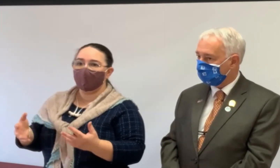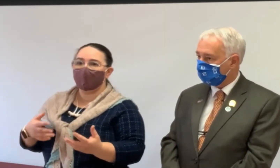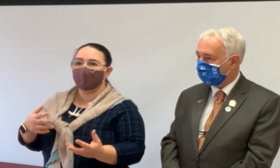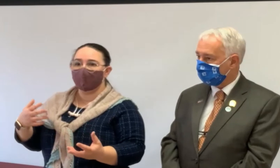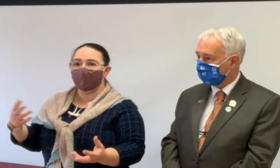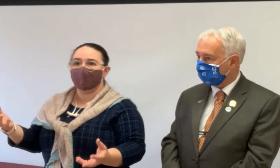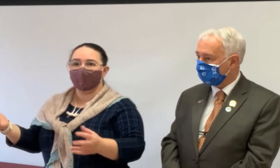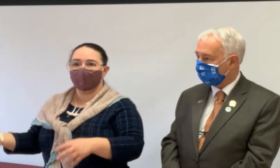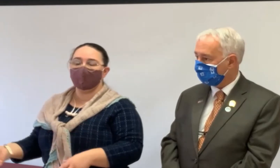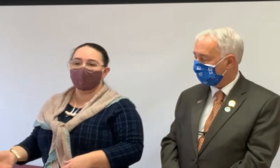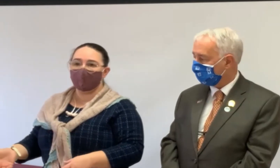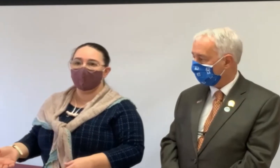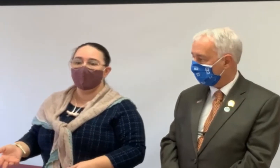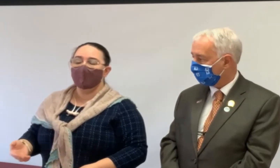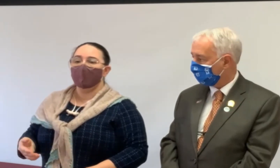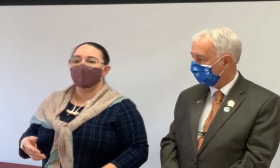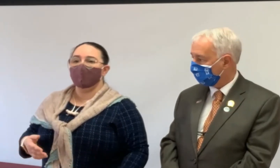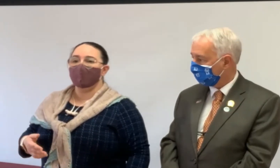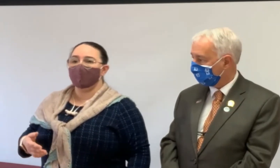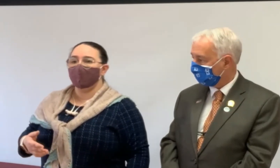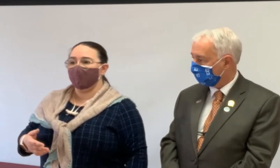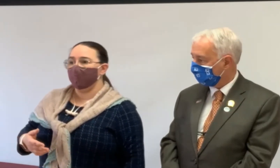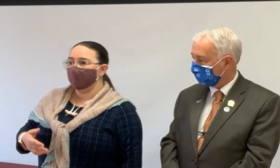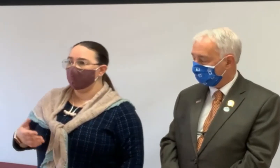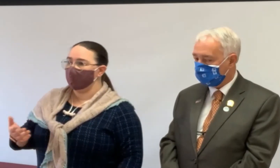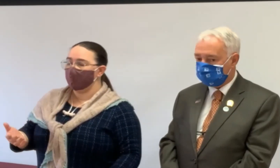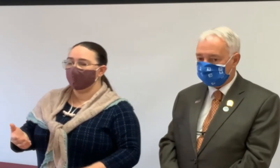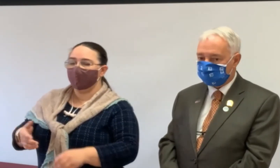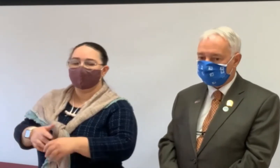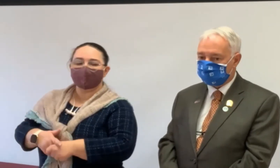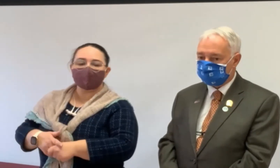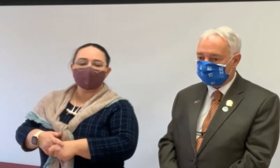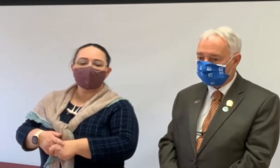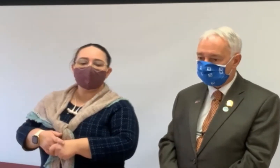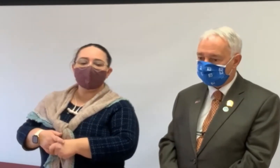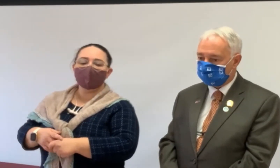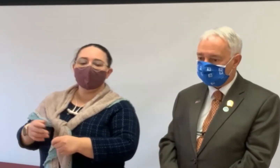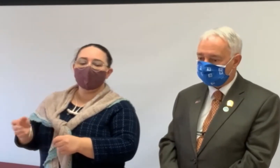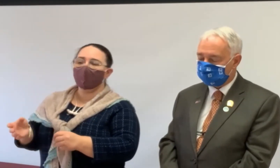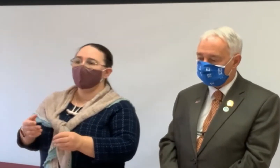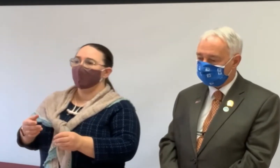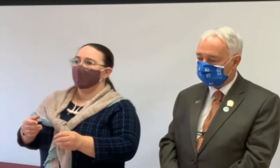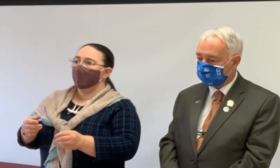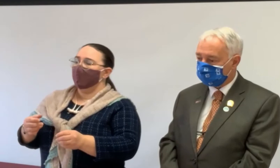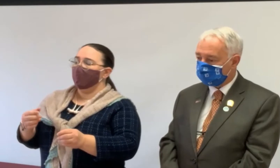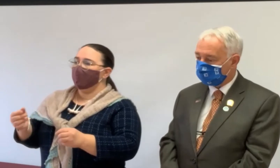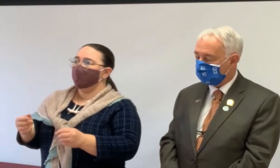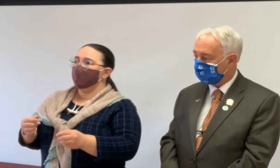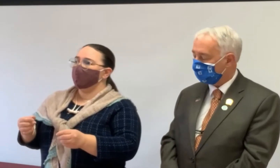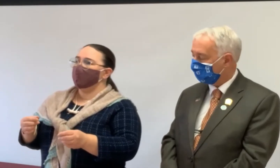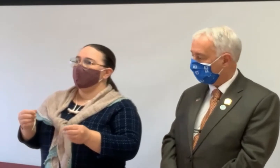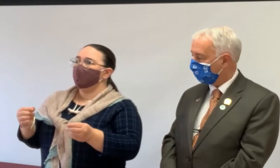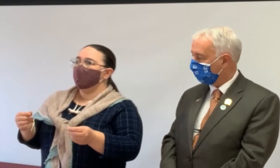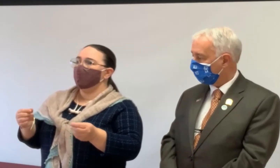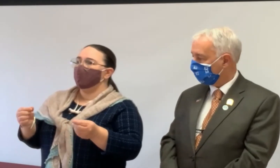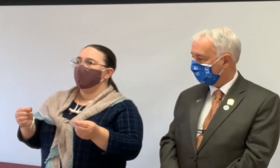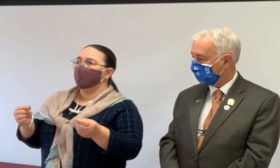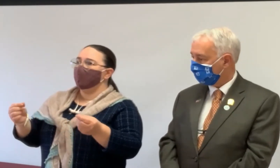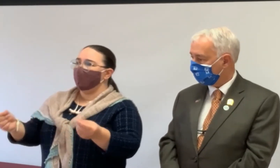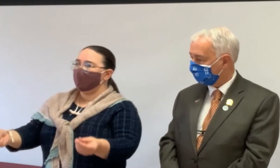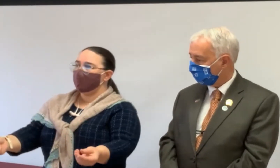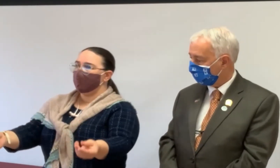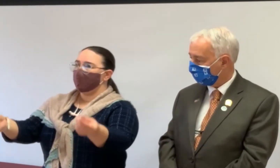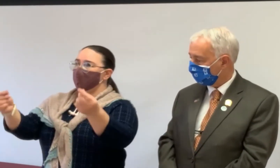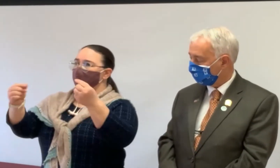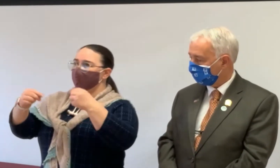kinds of updates to adapt the home to make it, uh, more comfortable and safer. So we can help you figure this out and we can,